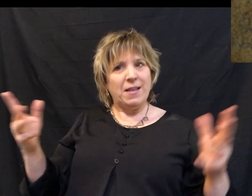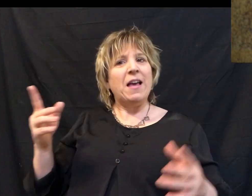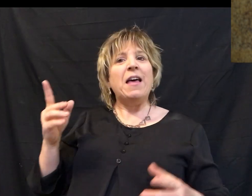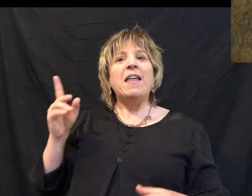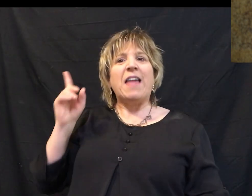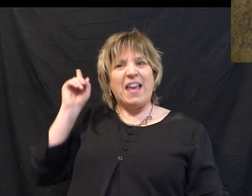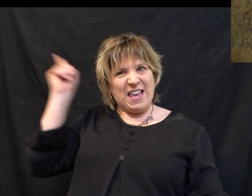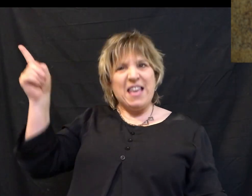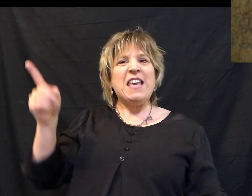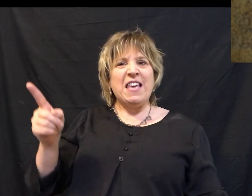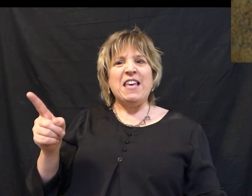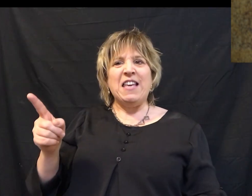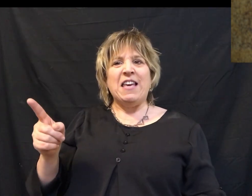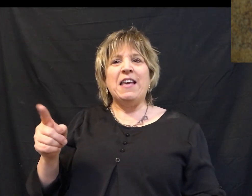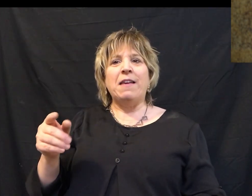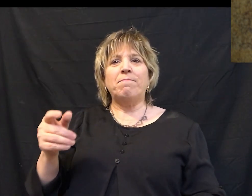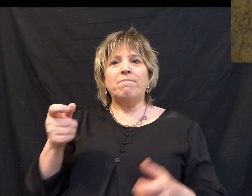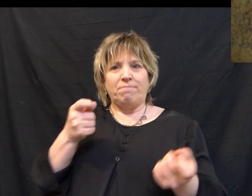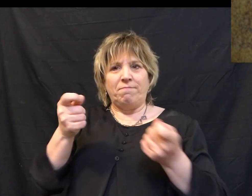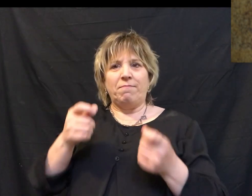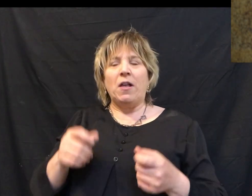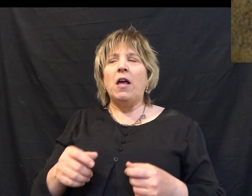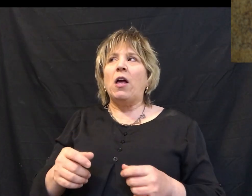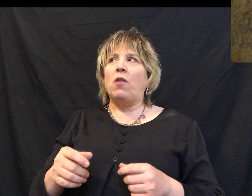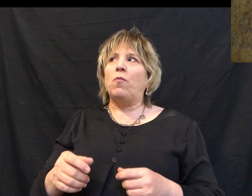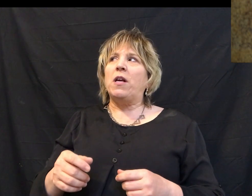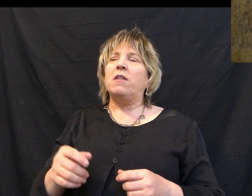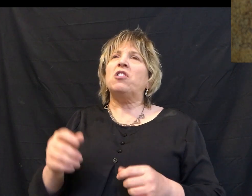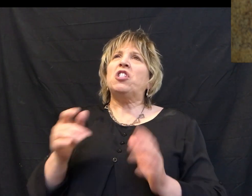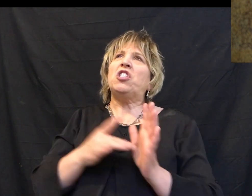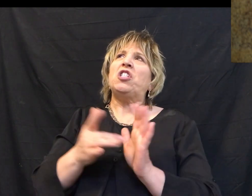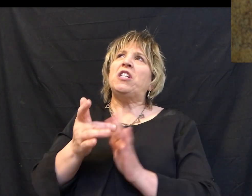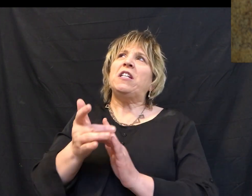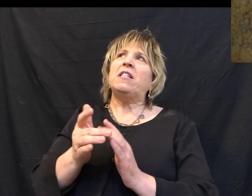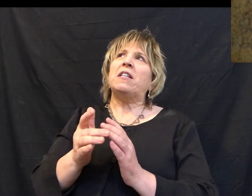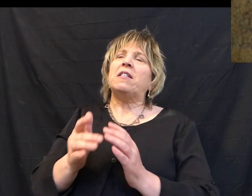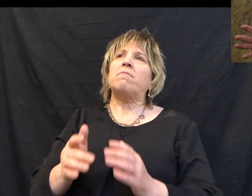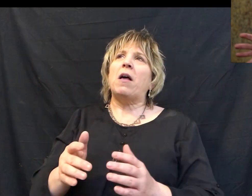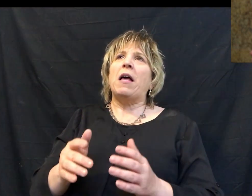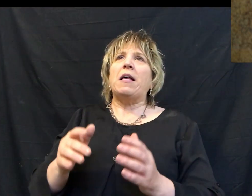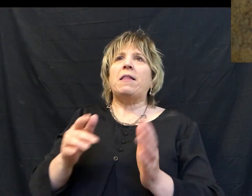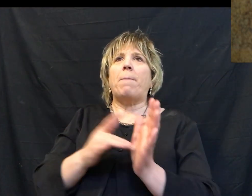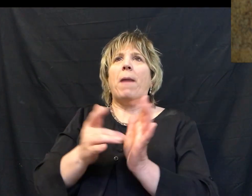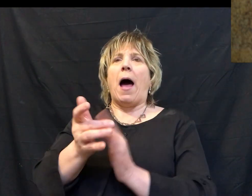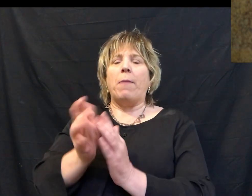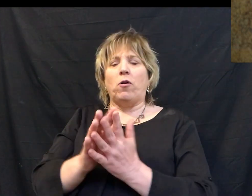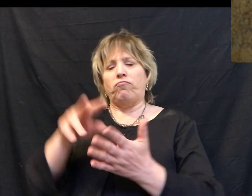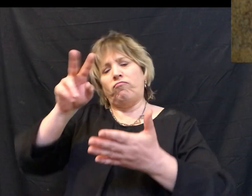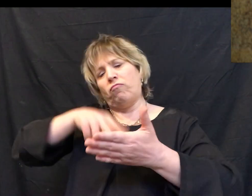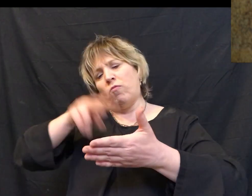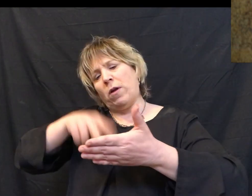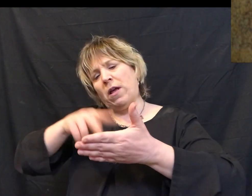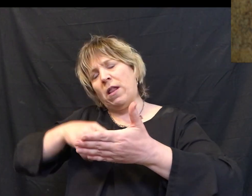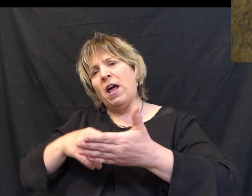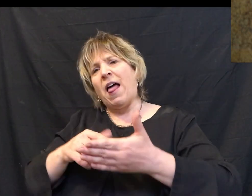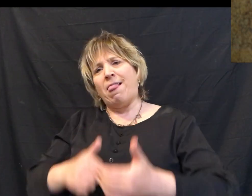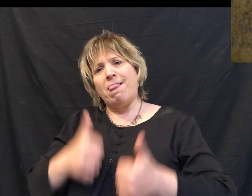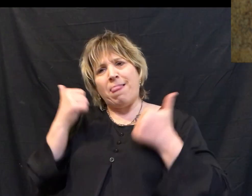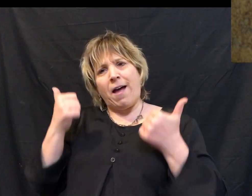know that he's got this. And you stop and you look at the life of Jesus. And we look through the gospels and his life and his ministry and